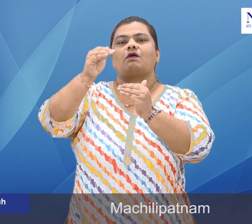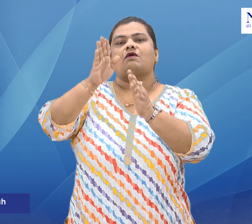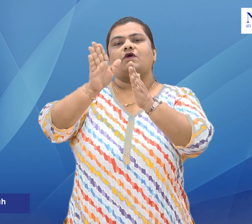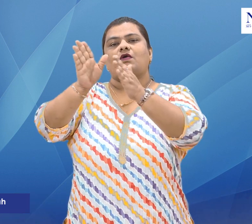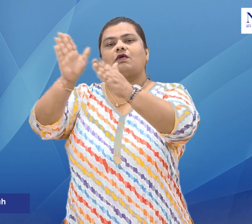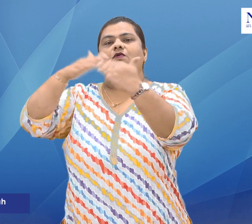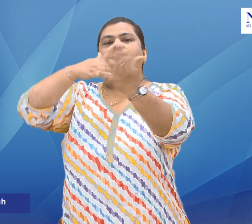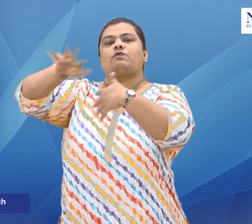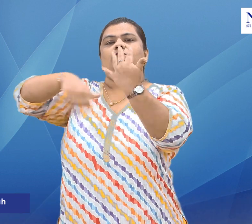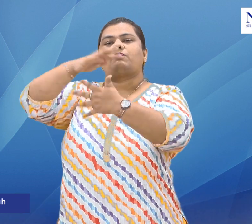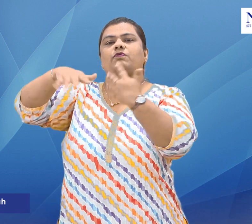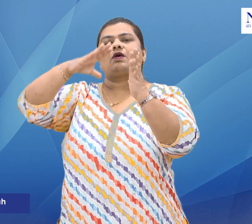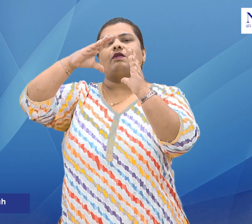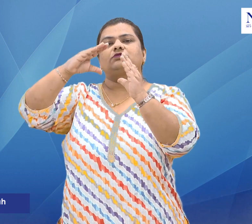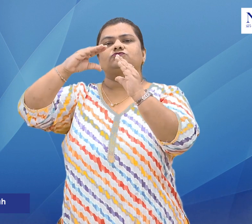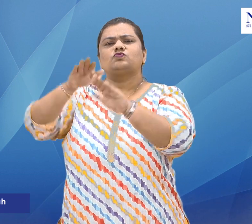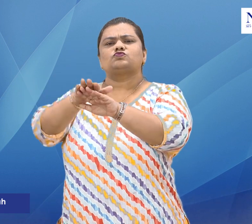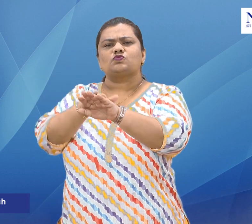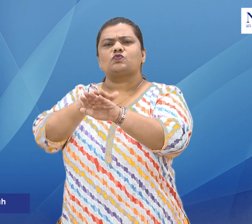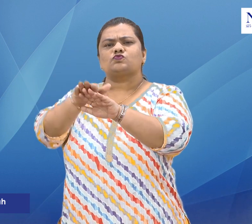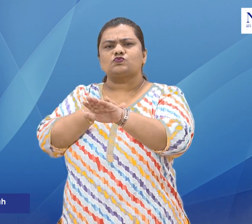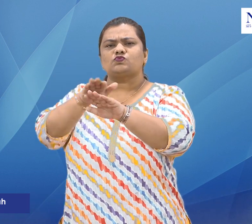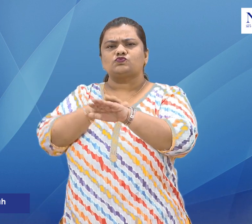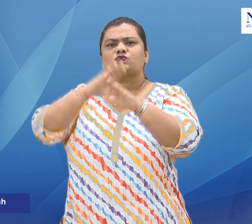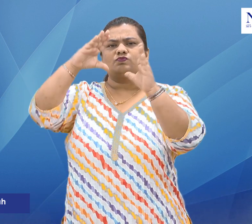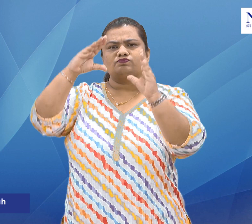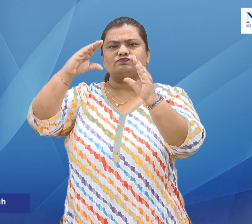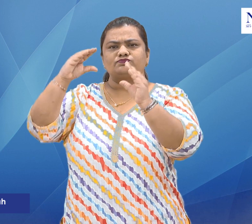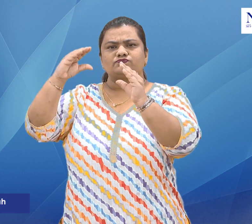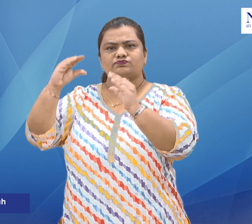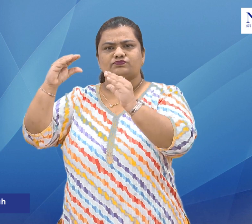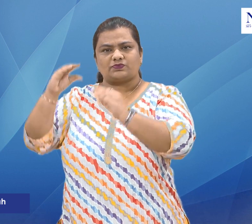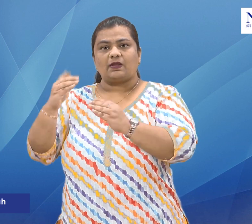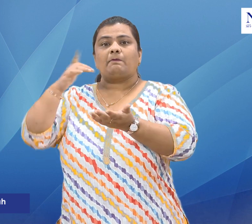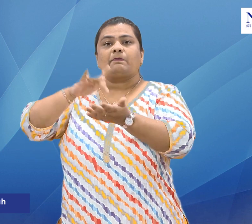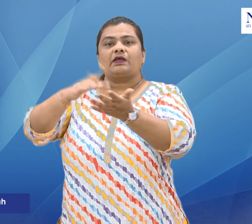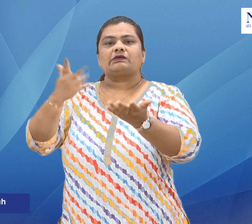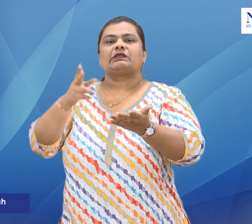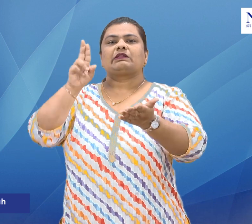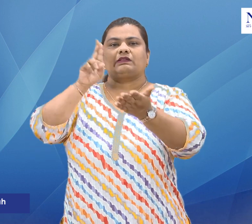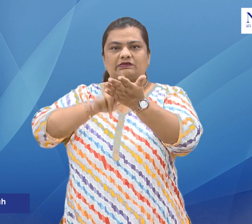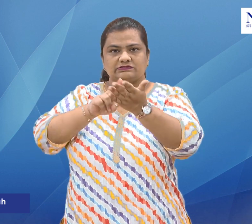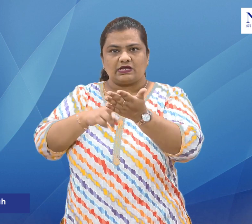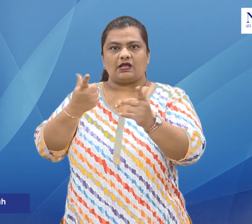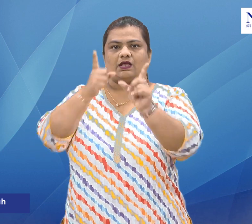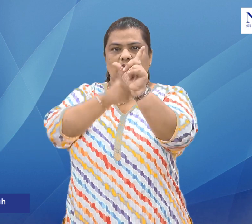Tuni and Vishakhpatnam on May 10 and emerge into the west central bay of Bengal of north Andhra Pradesh